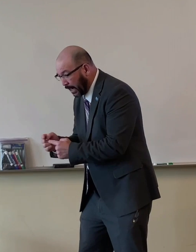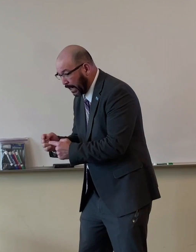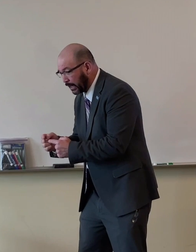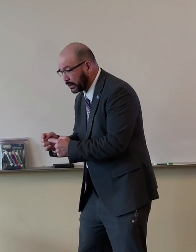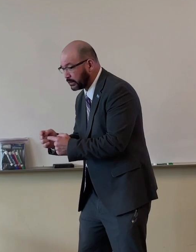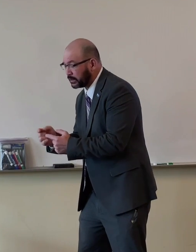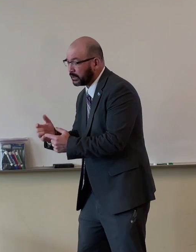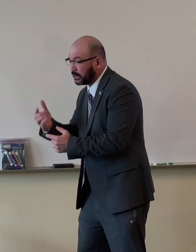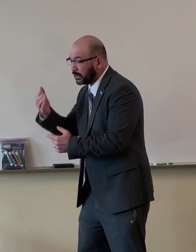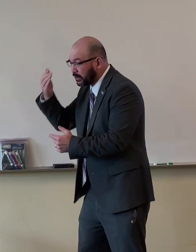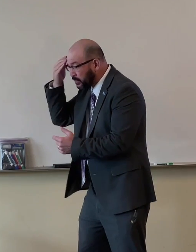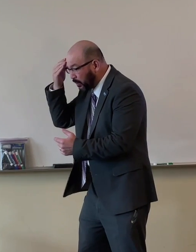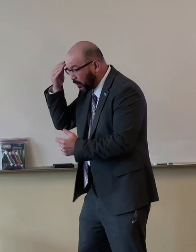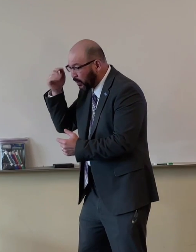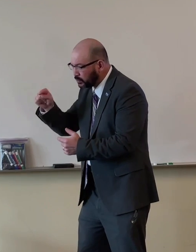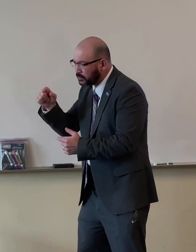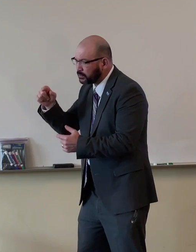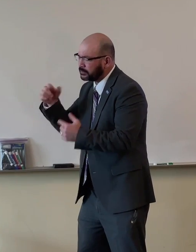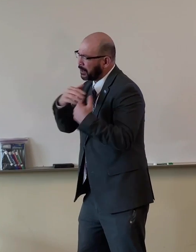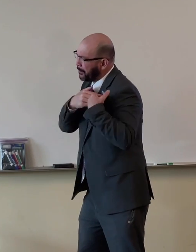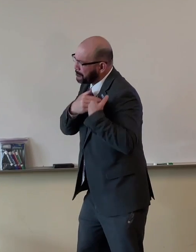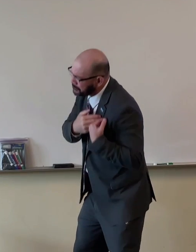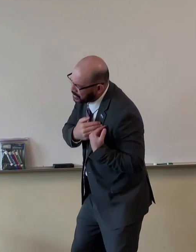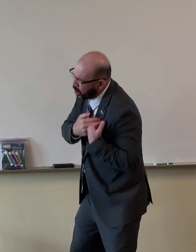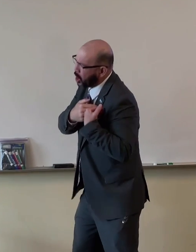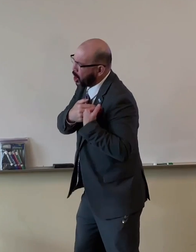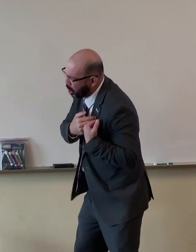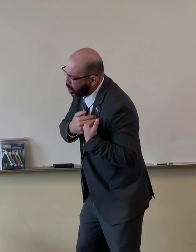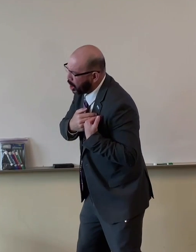In pain, you know, you have burdens.